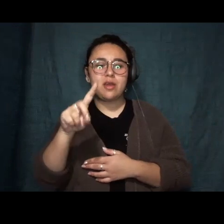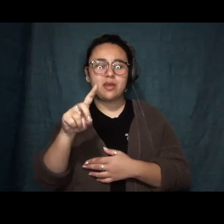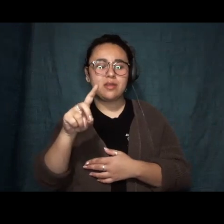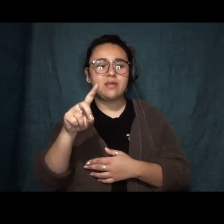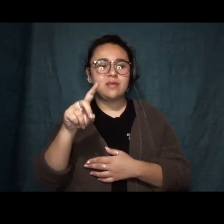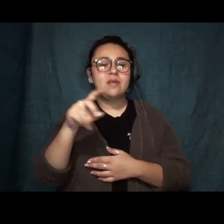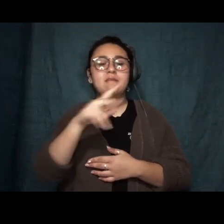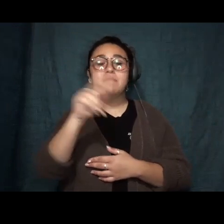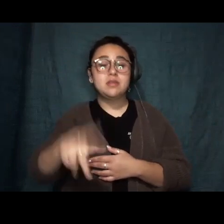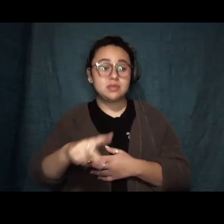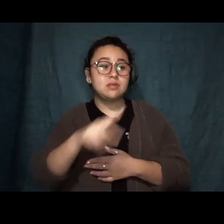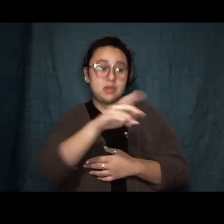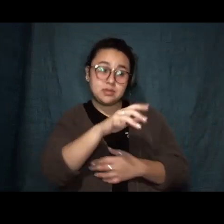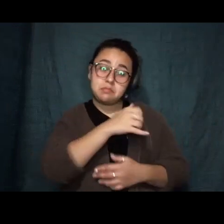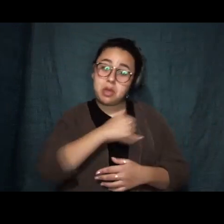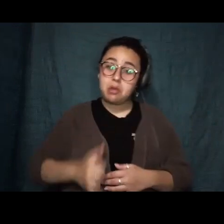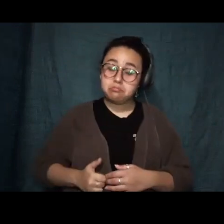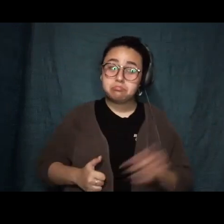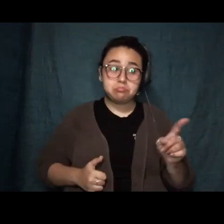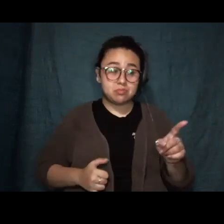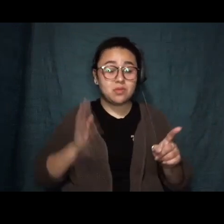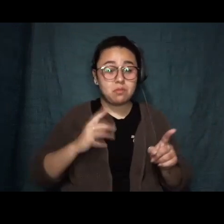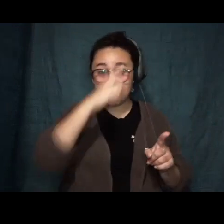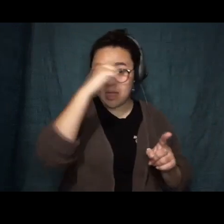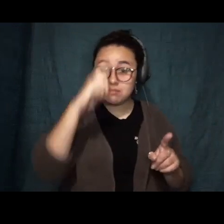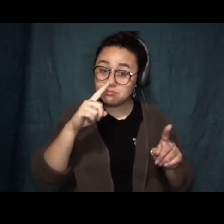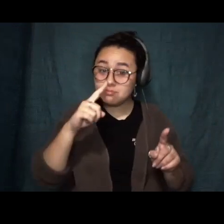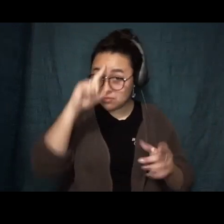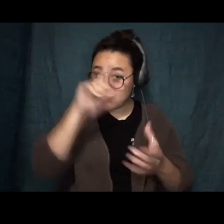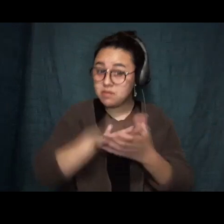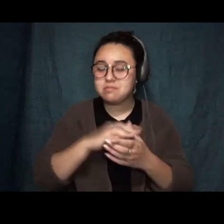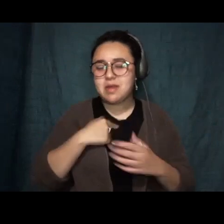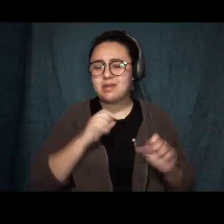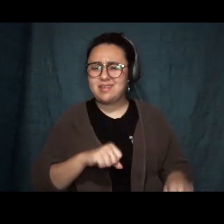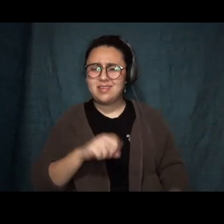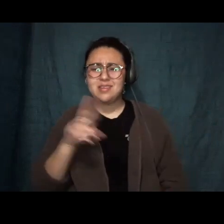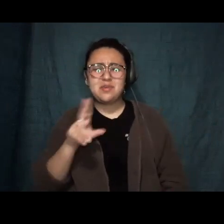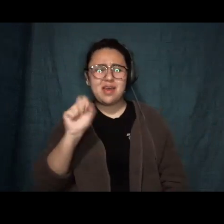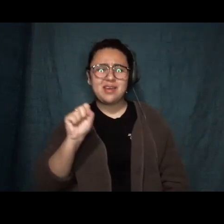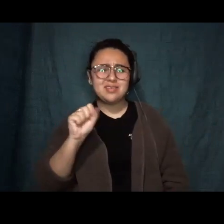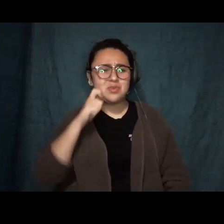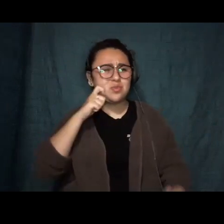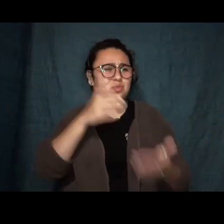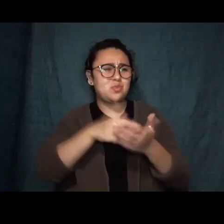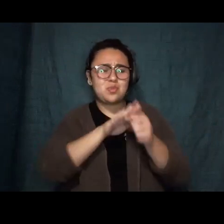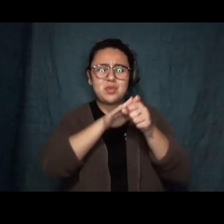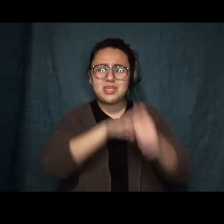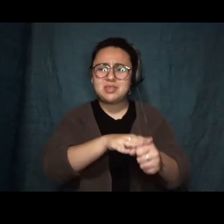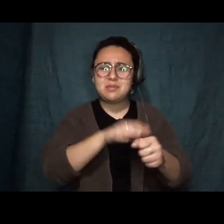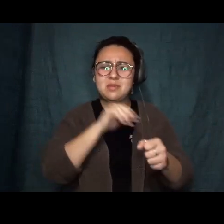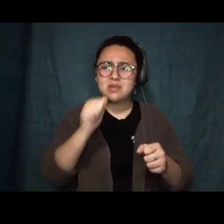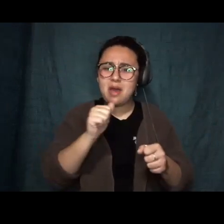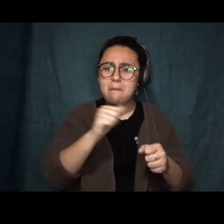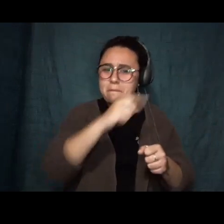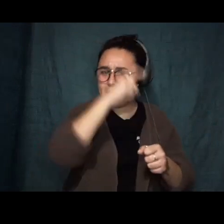Black if you can believe it, and I can, because U.S. racism is no stranger to Black face by face paint or by